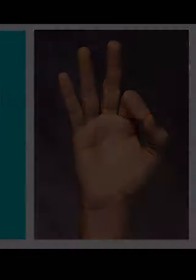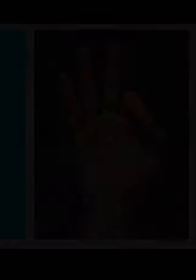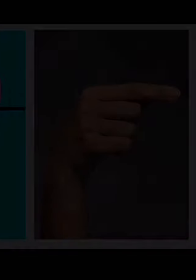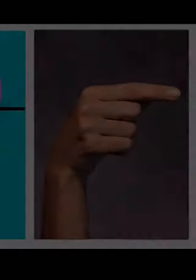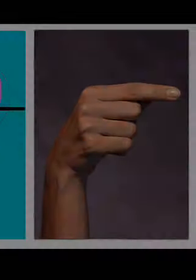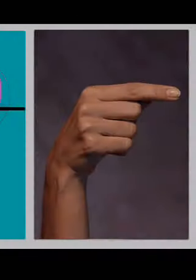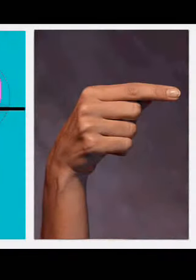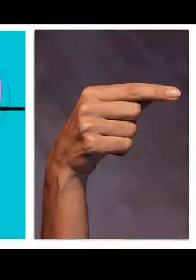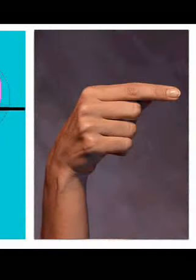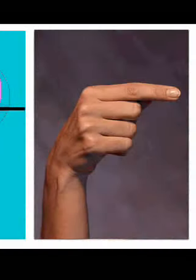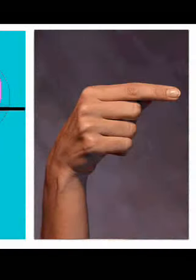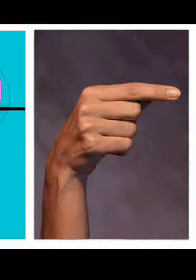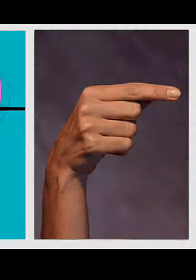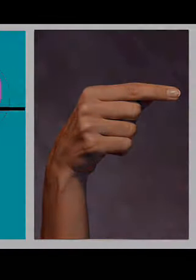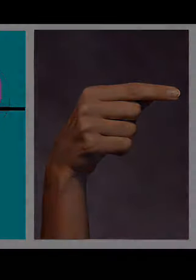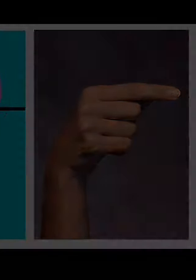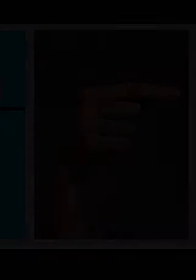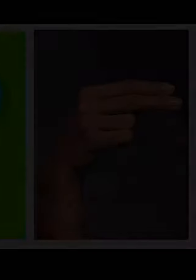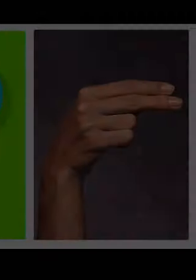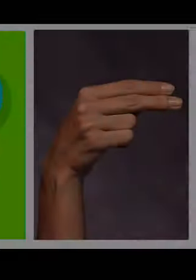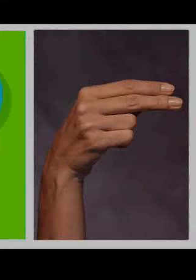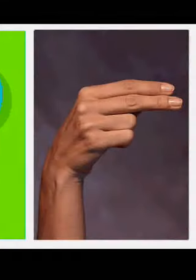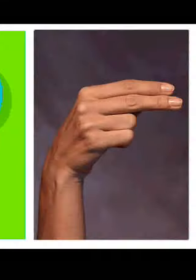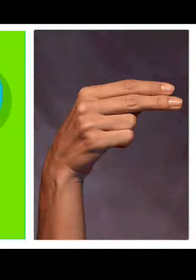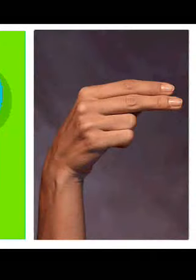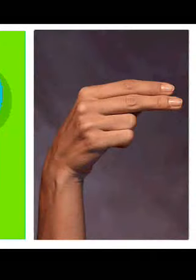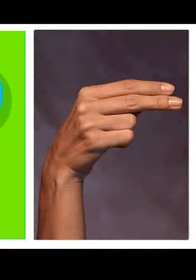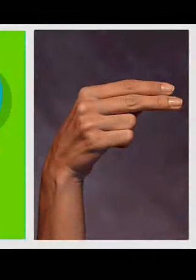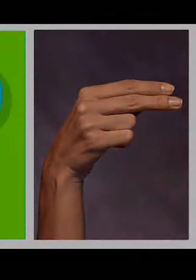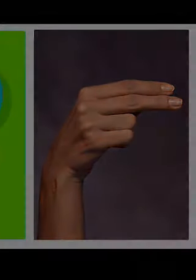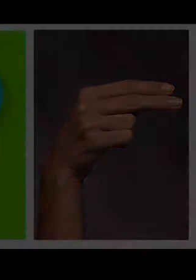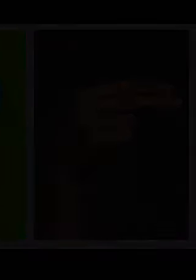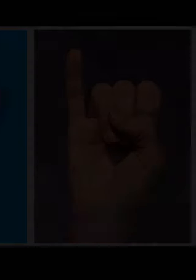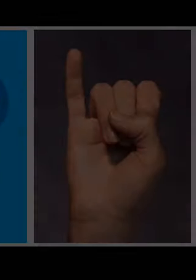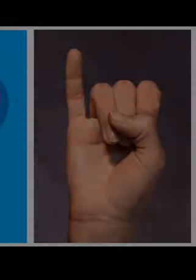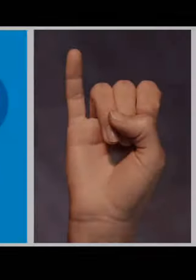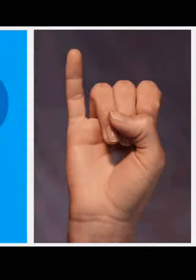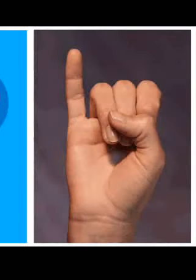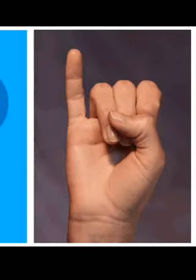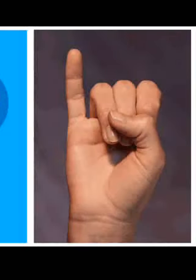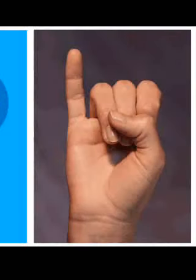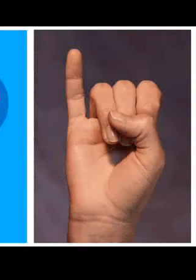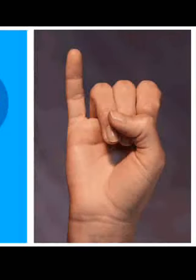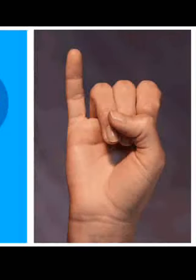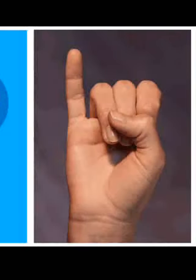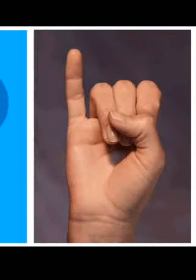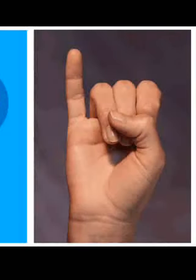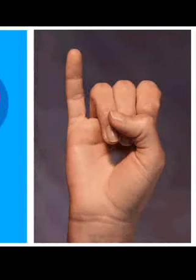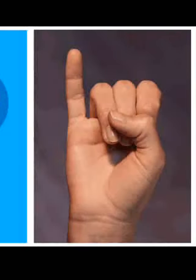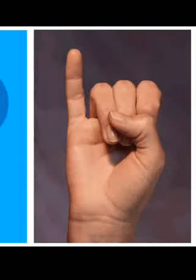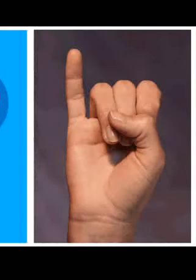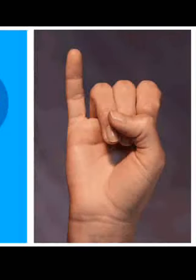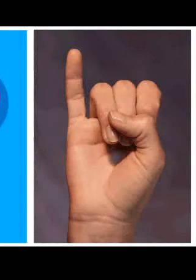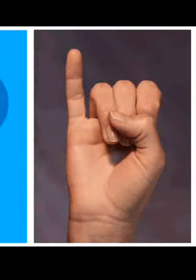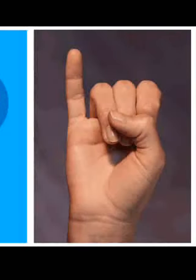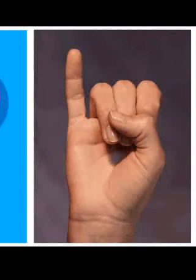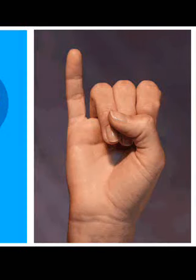G. You look good to me, H. You're so heavenly, I. You're the one I idolize, Gosh,